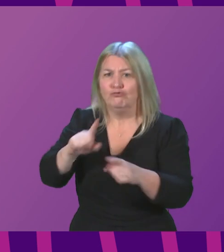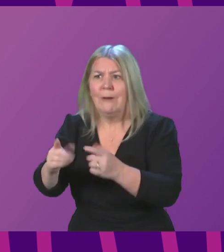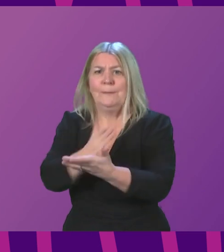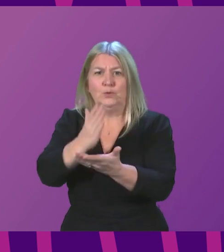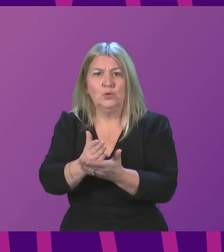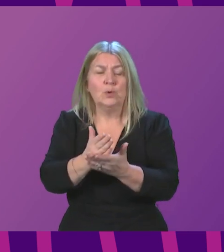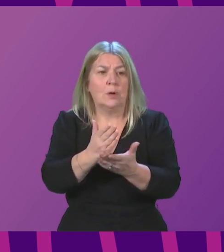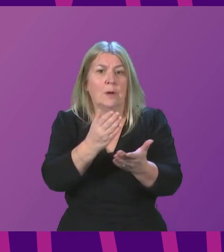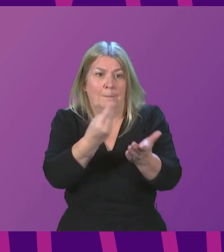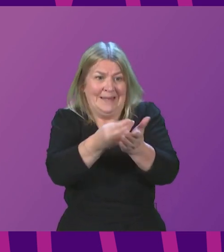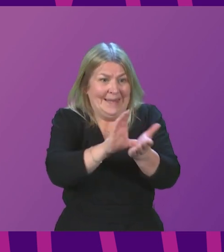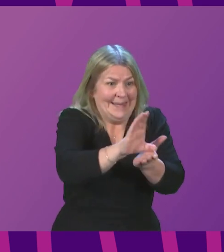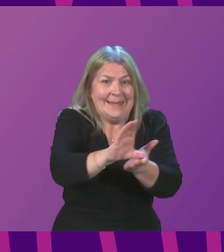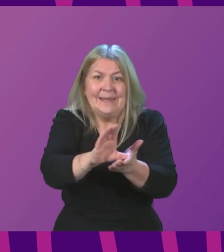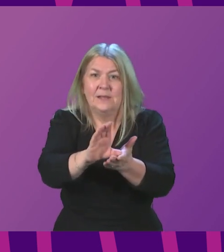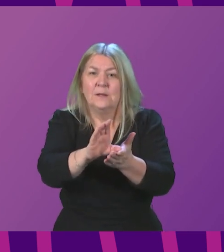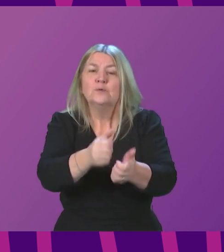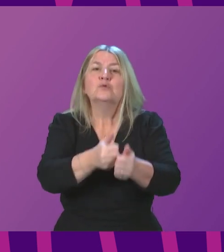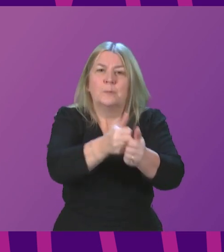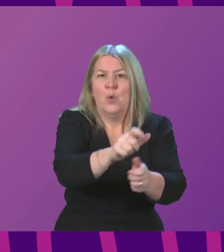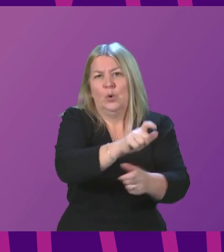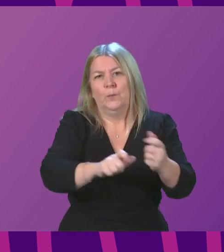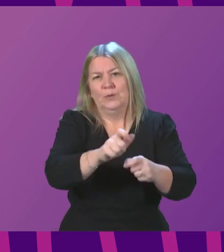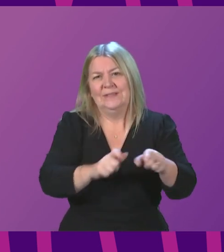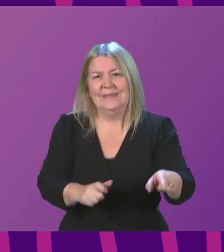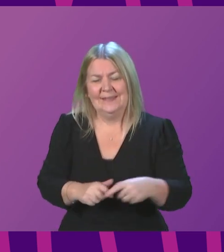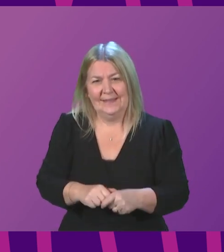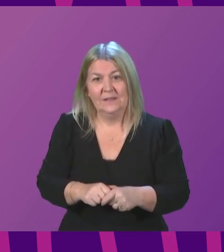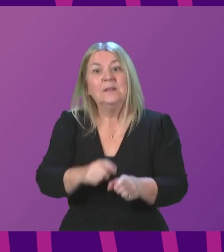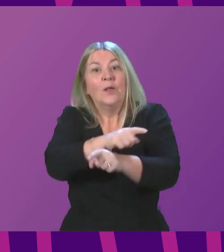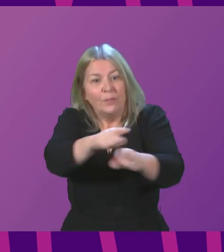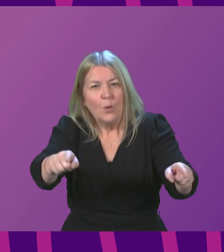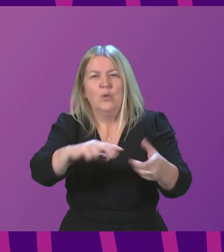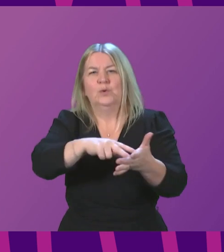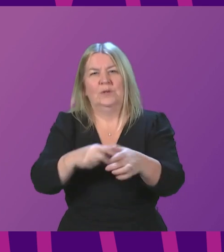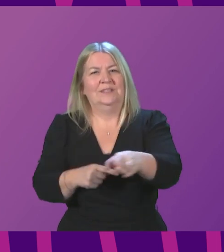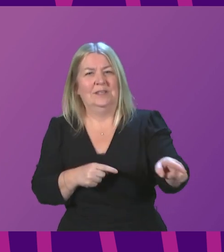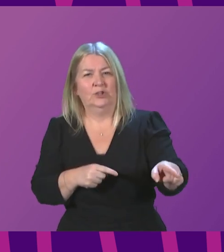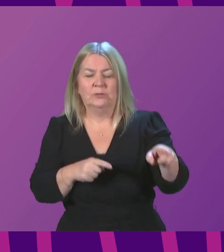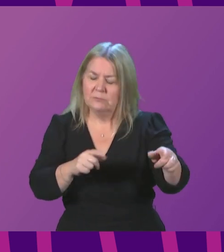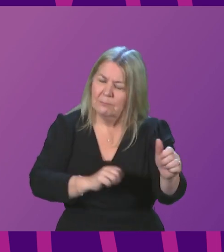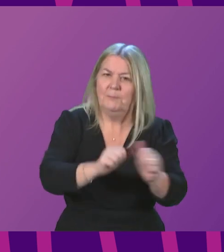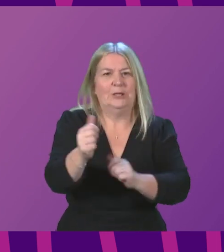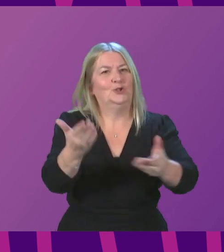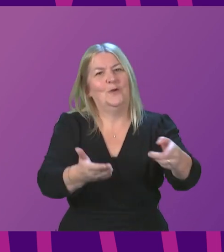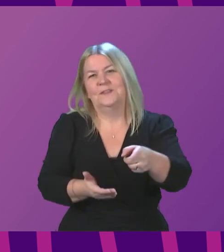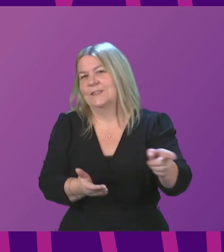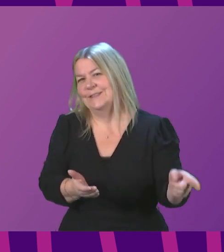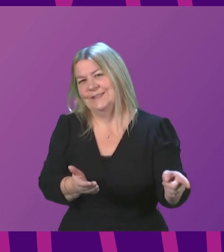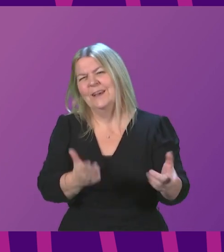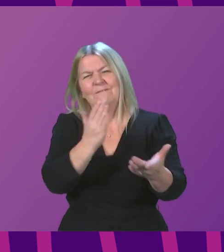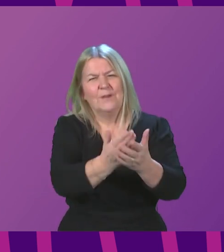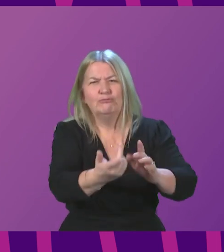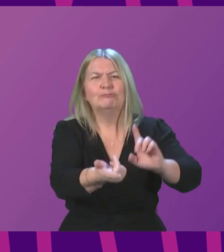that are closest to the communities they serve because in my experience it is those organisations that deliver the best services because they are the most